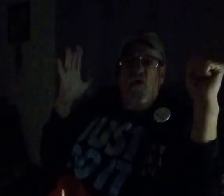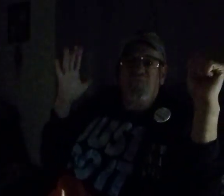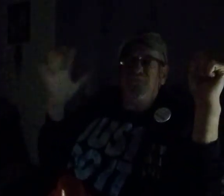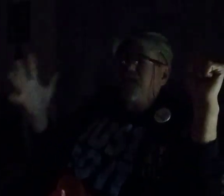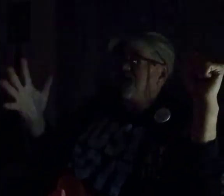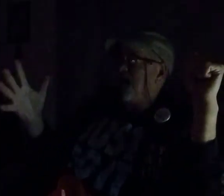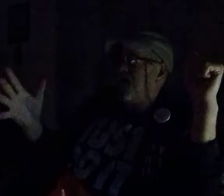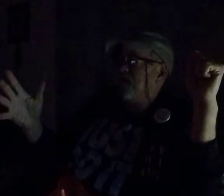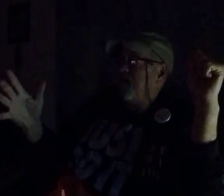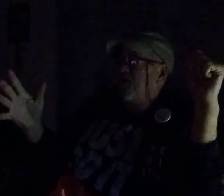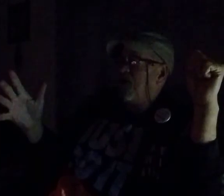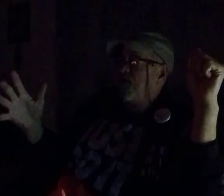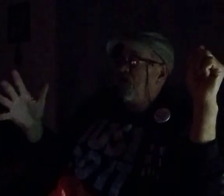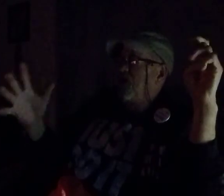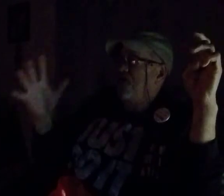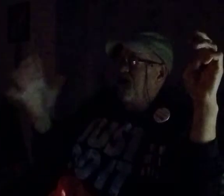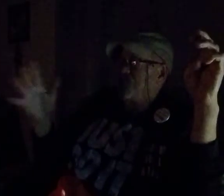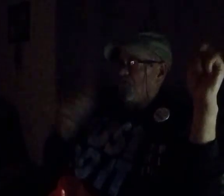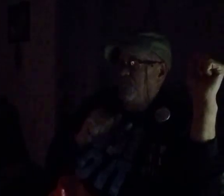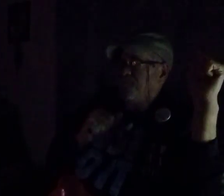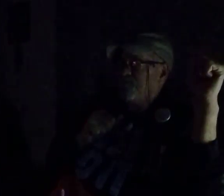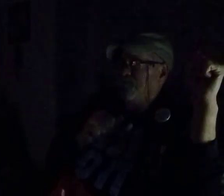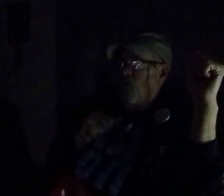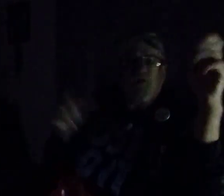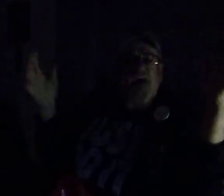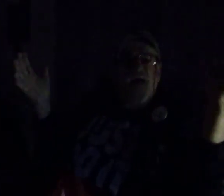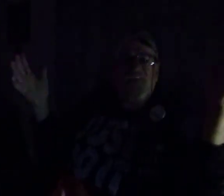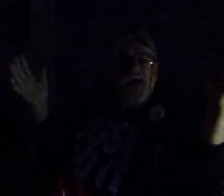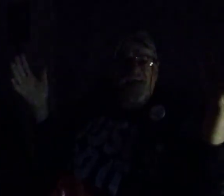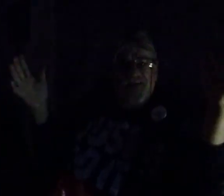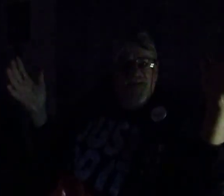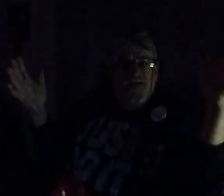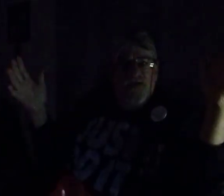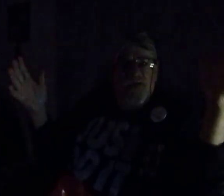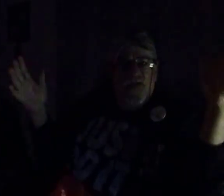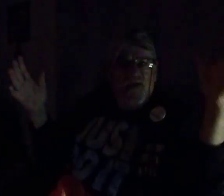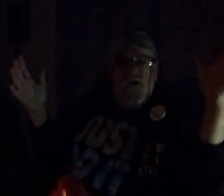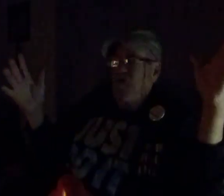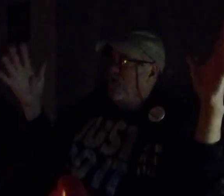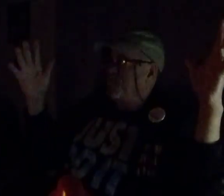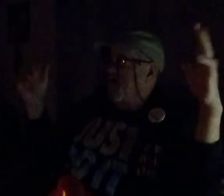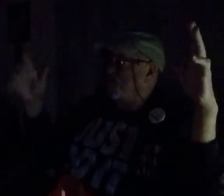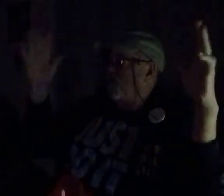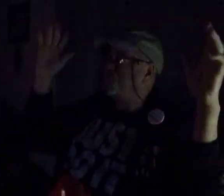media, cadential? What the hell is that? An Irving soldier?